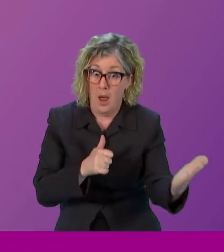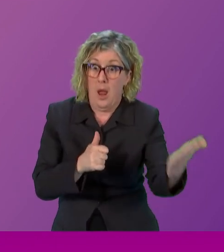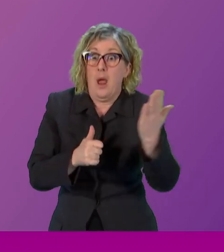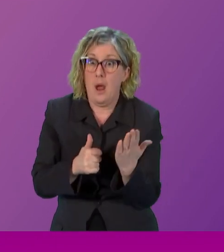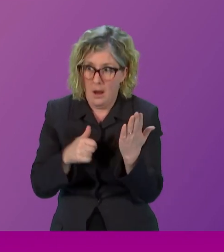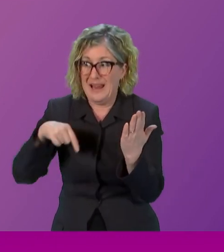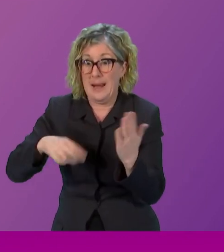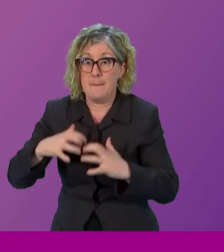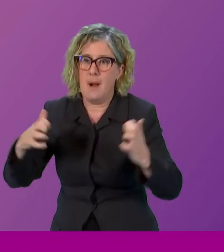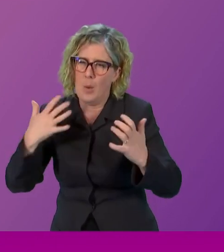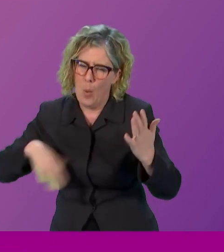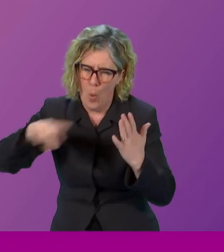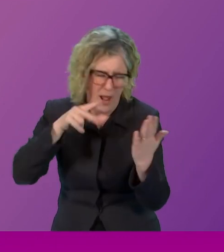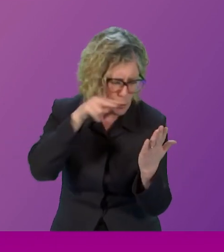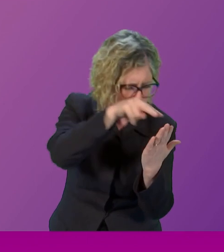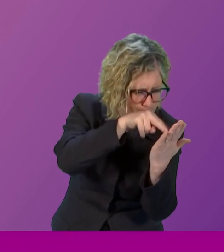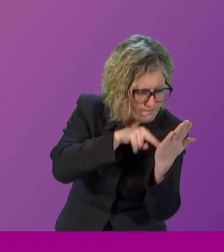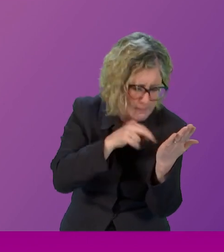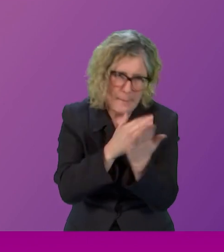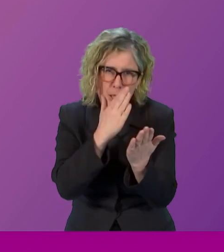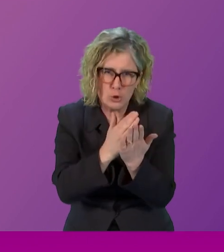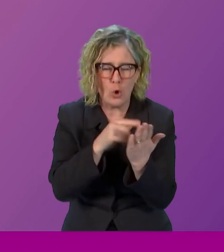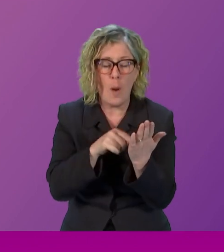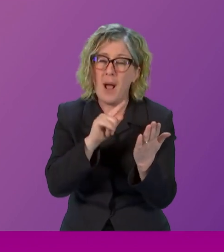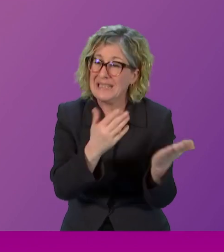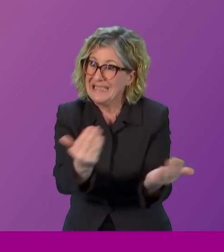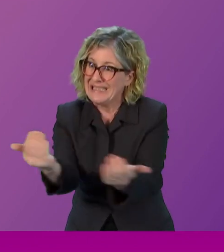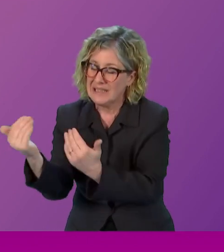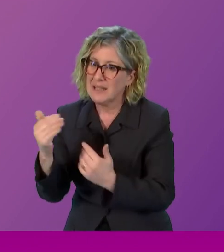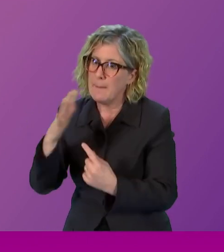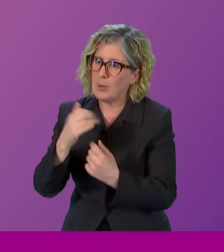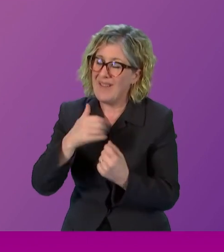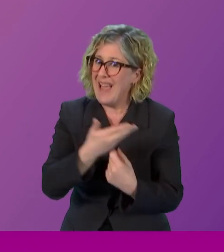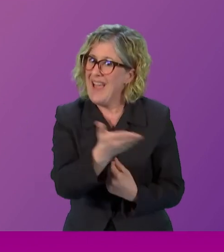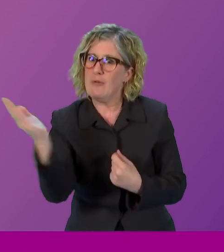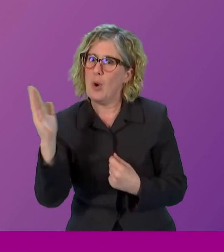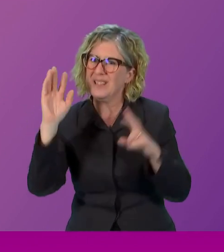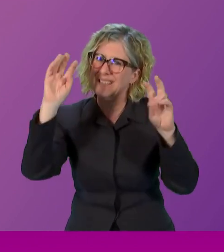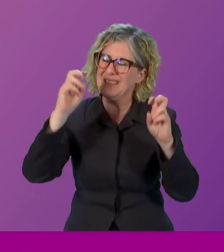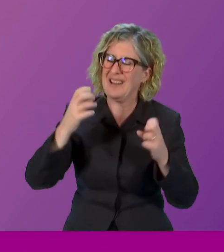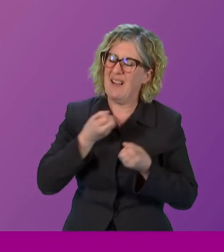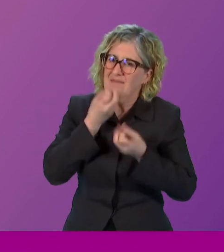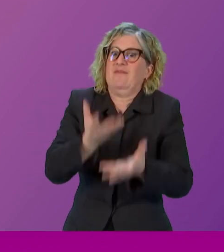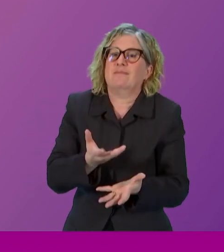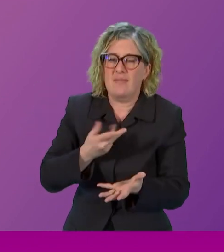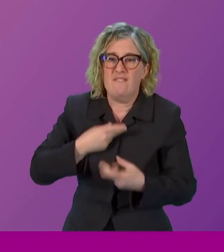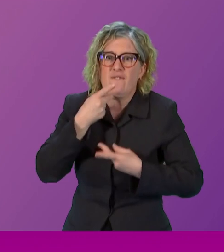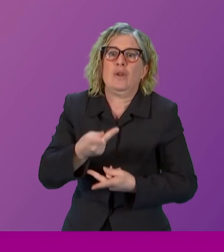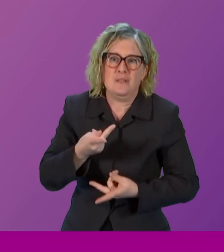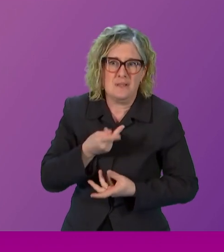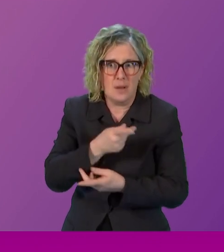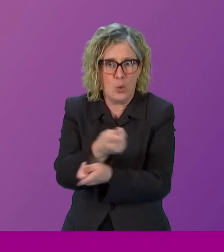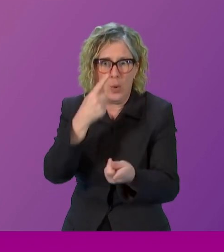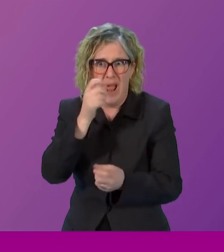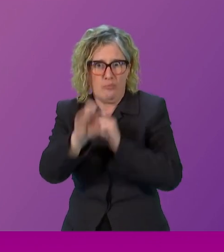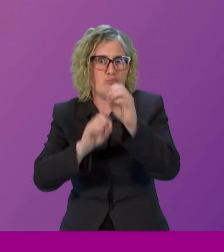of everyone matters, because there will be consultation periods. There will be, you know, various different ways that people can come and give evidence